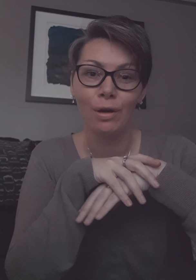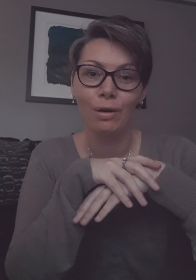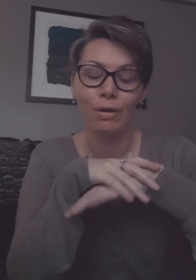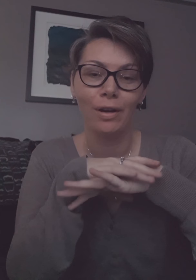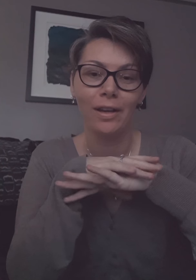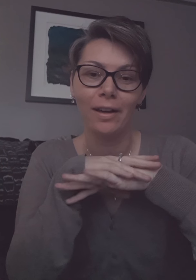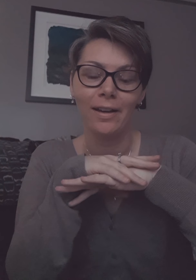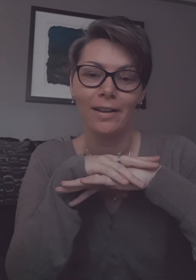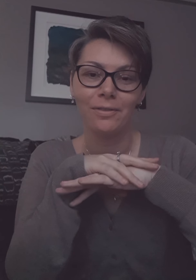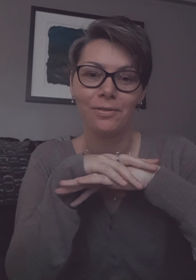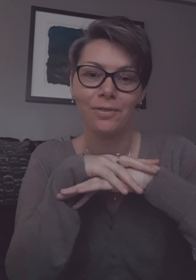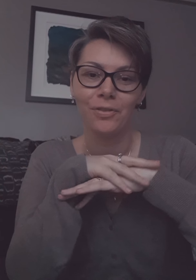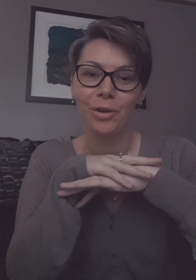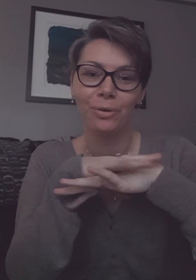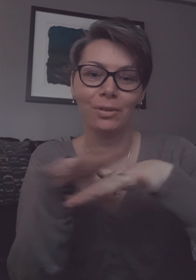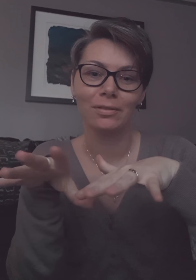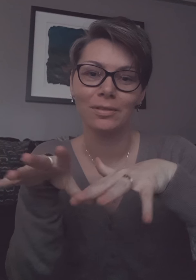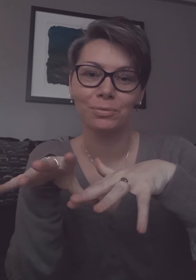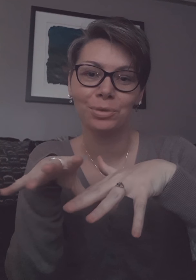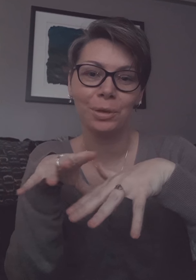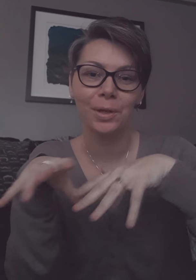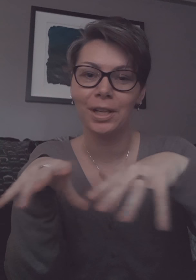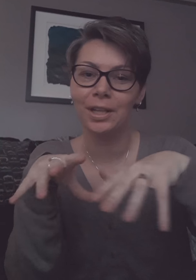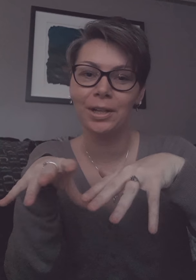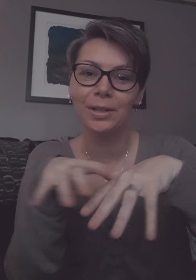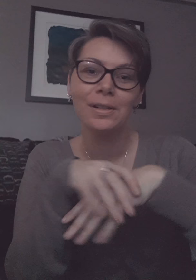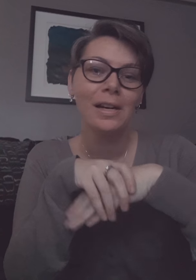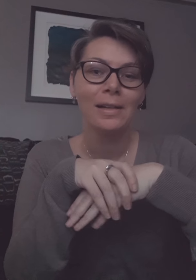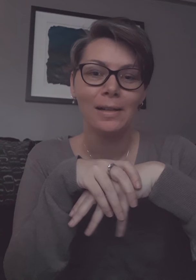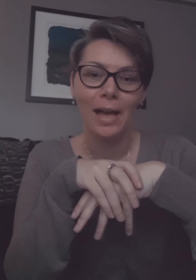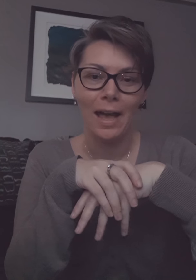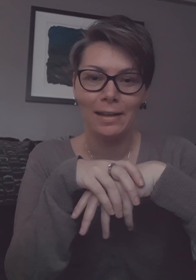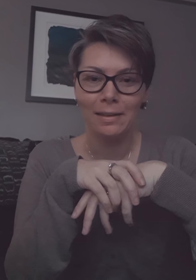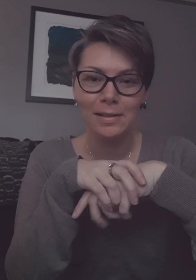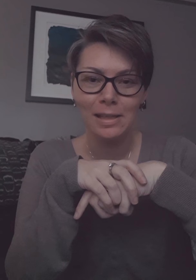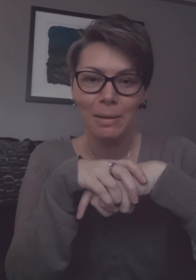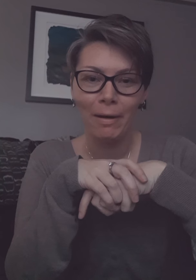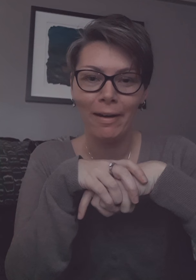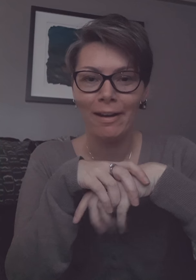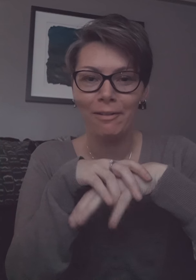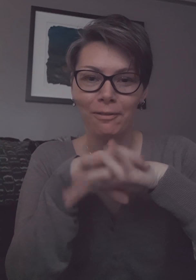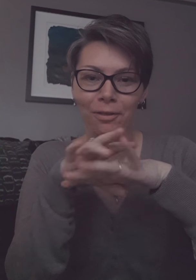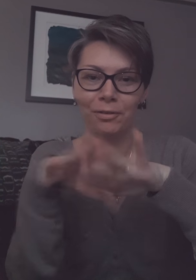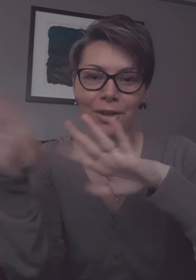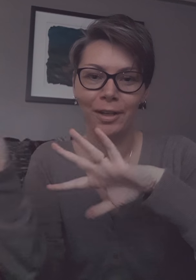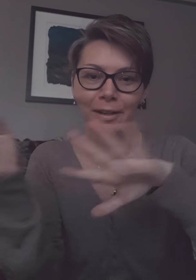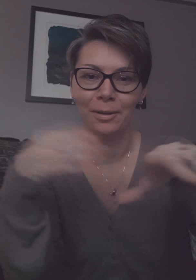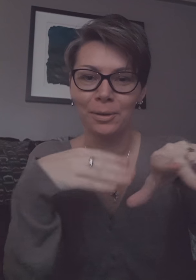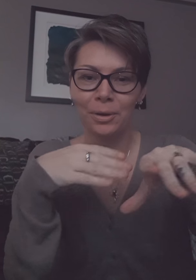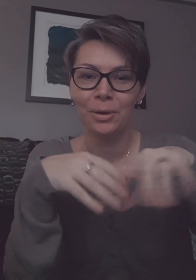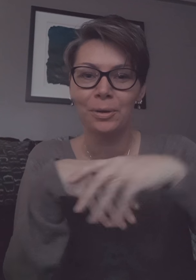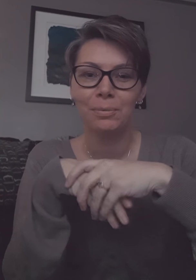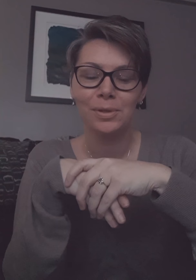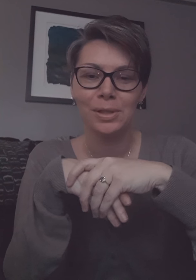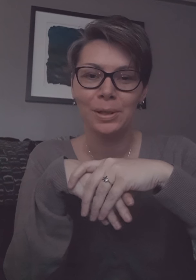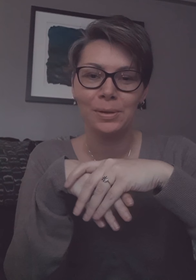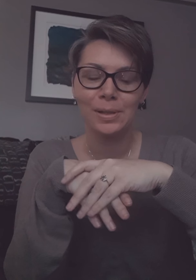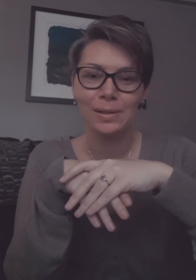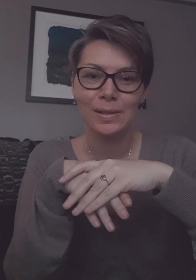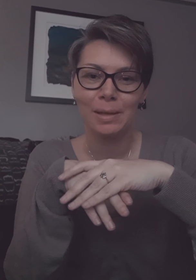uh if if you don't really want to hear anything TMI feel free to you know skip